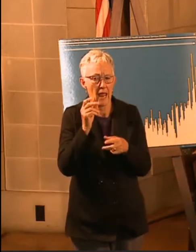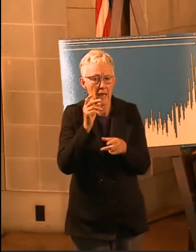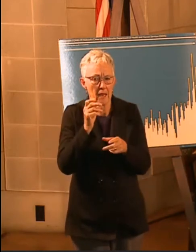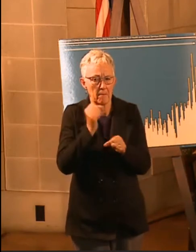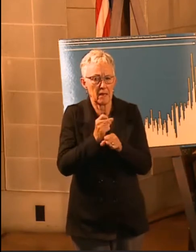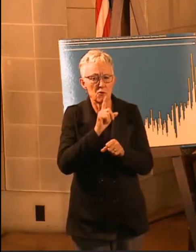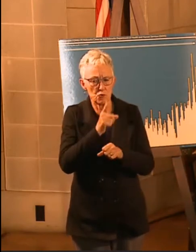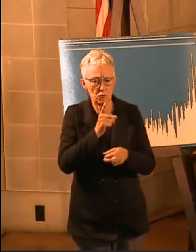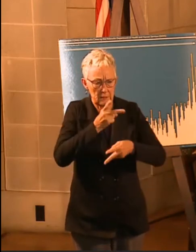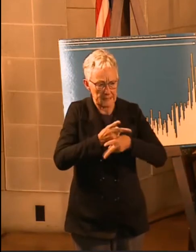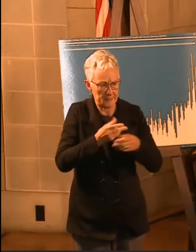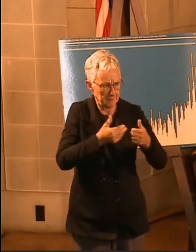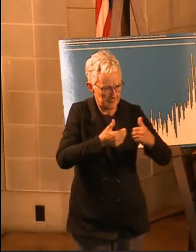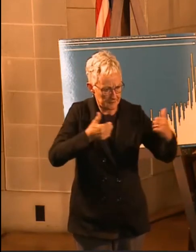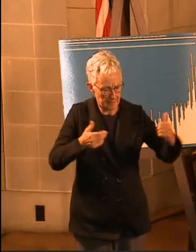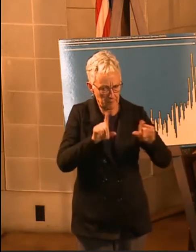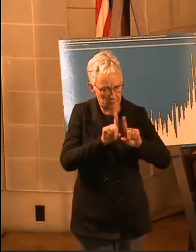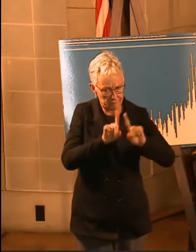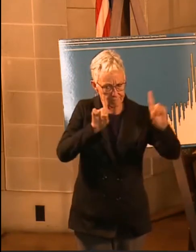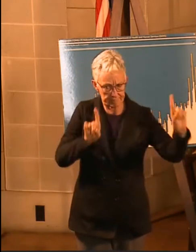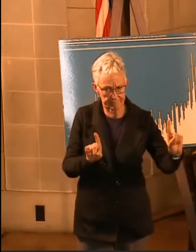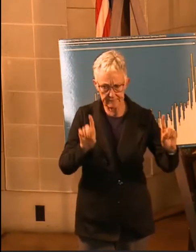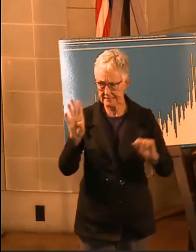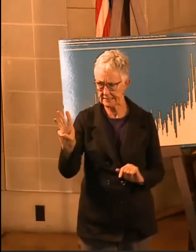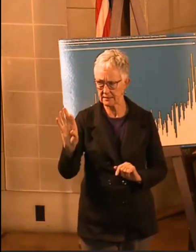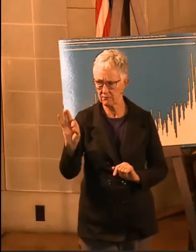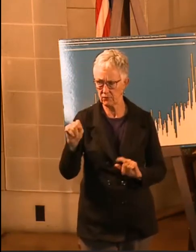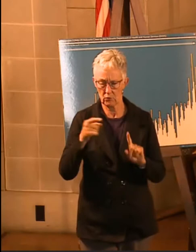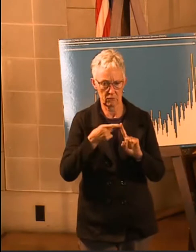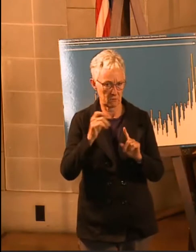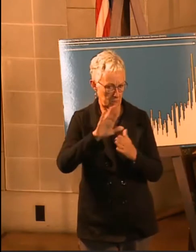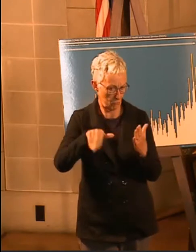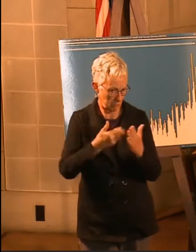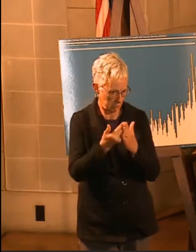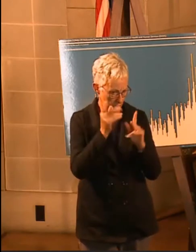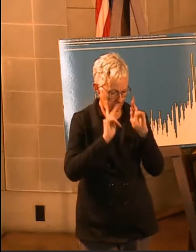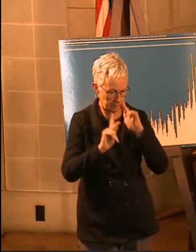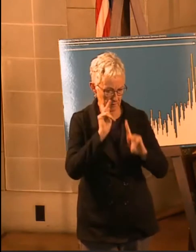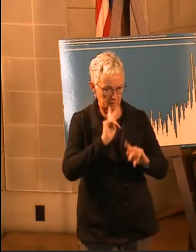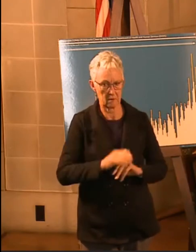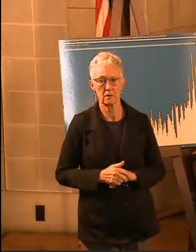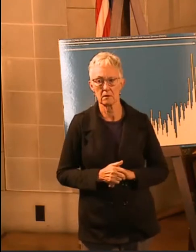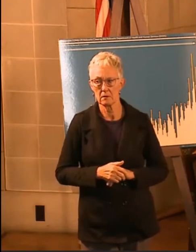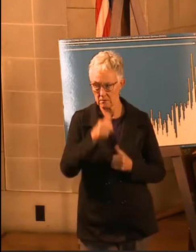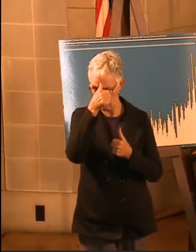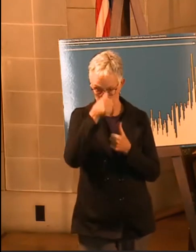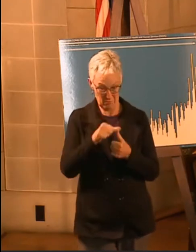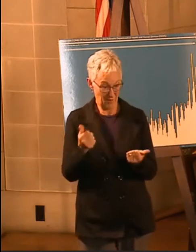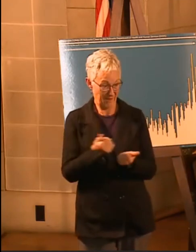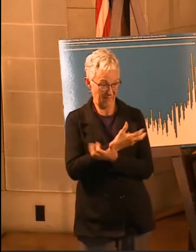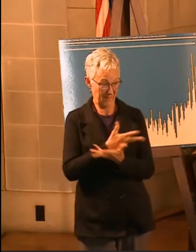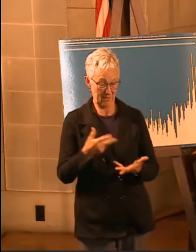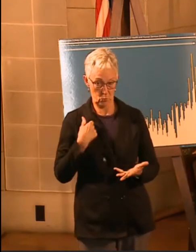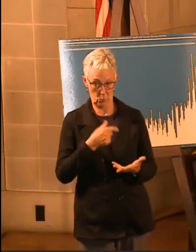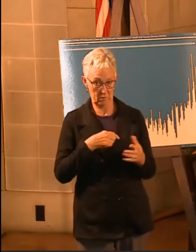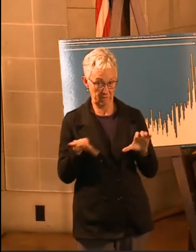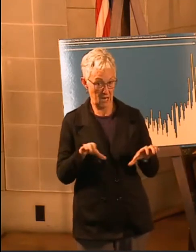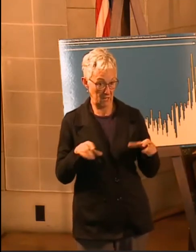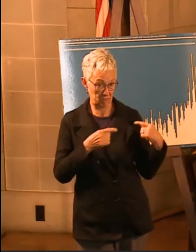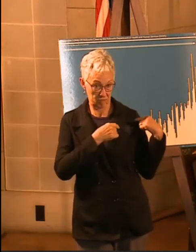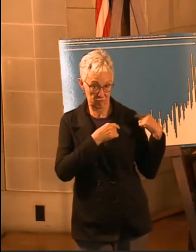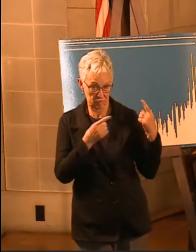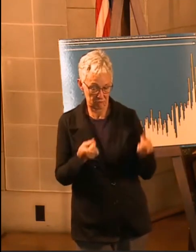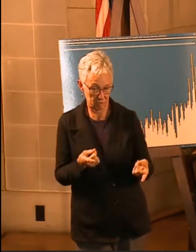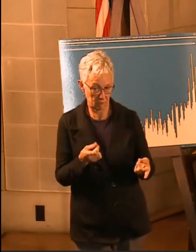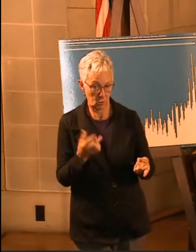you and other people. We're going to talk a little bit more in detail about that. And remember, all the steps we've taken, all the restrictions we've put in place